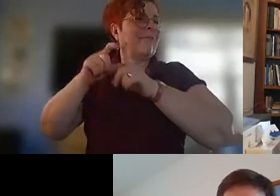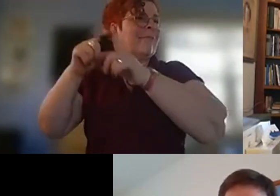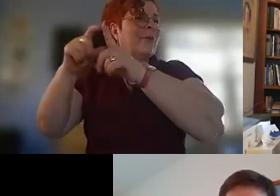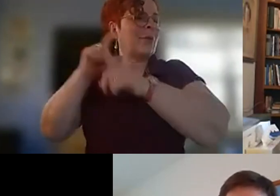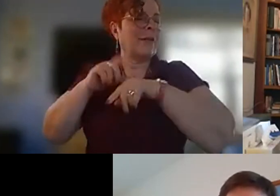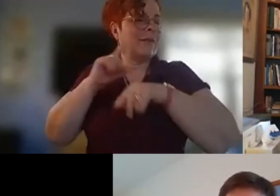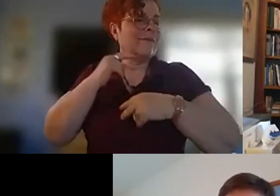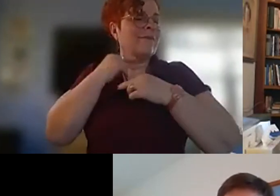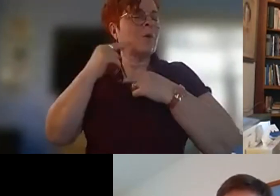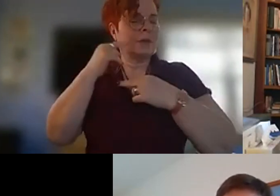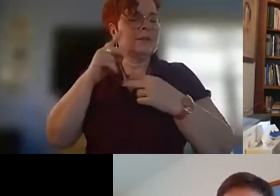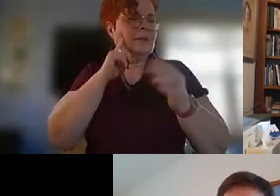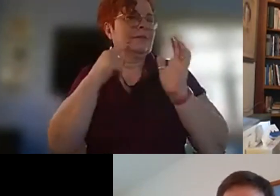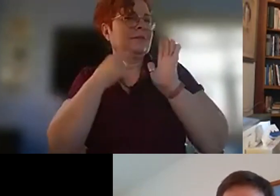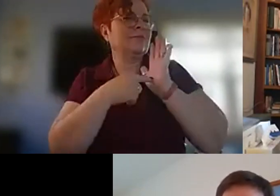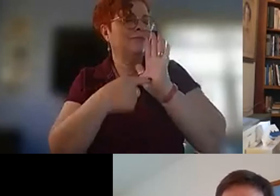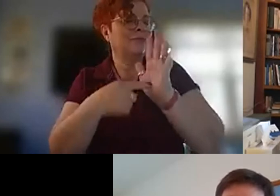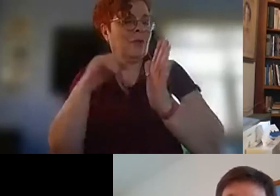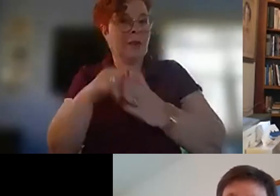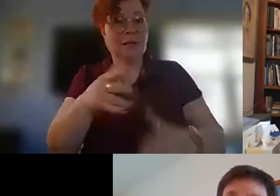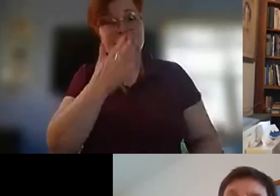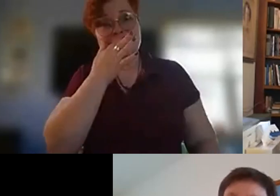out in the in the voice and and you're good at that you're a good reader